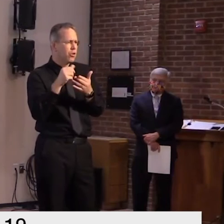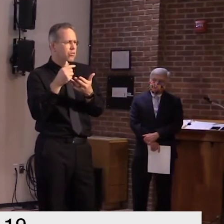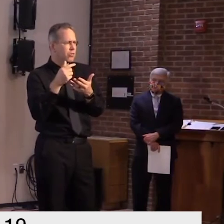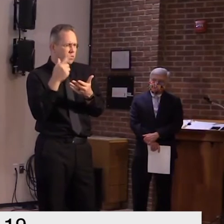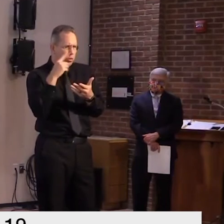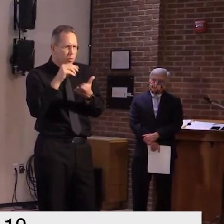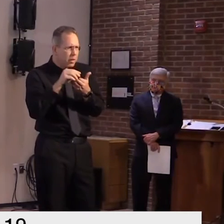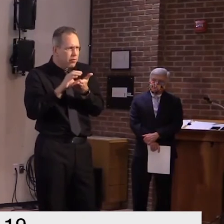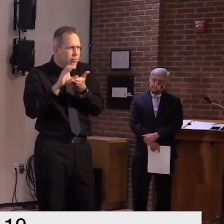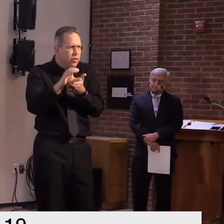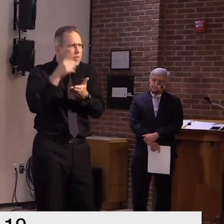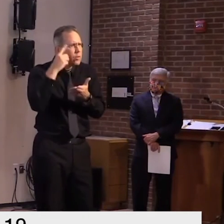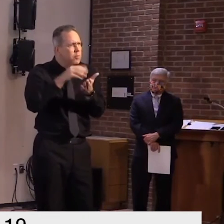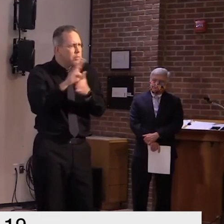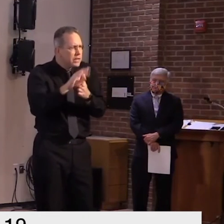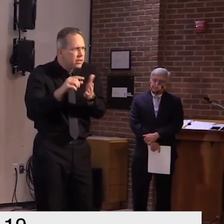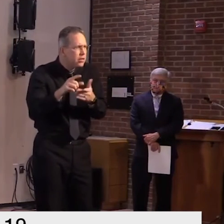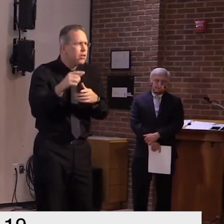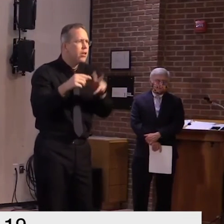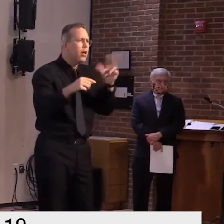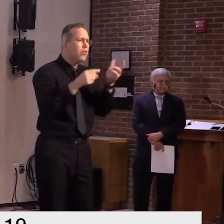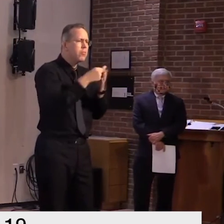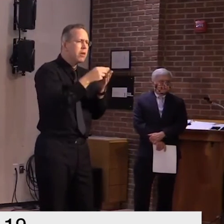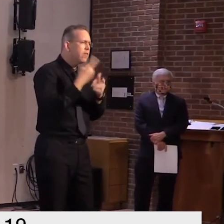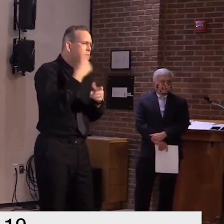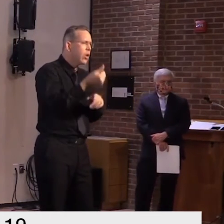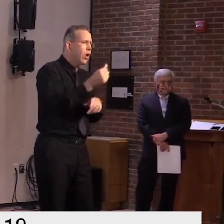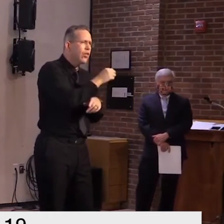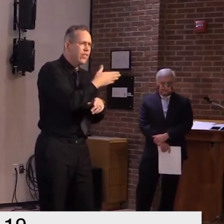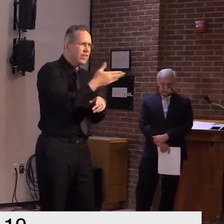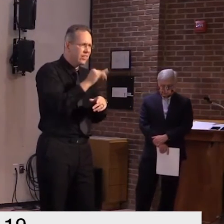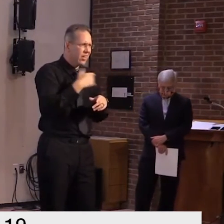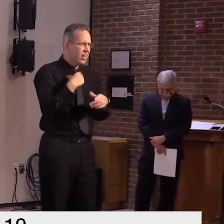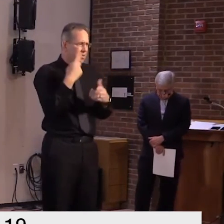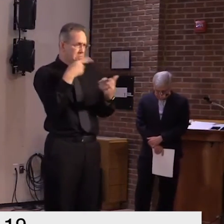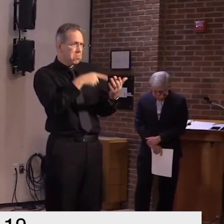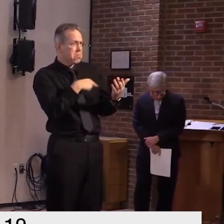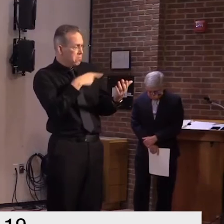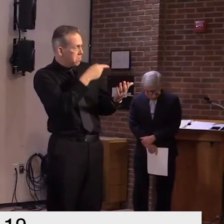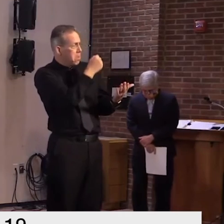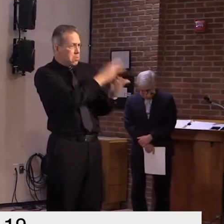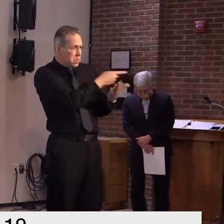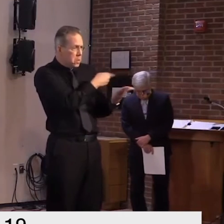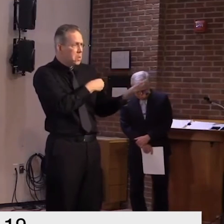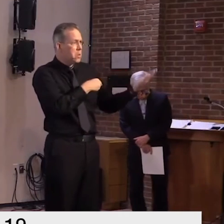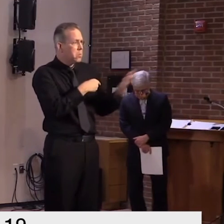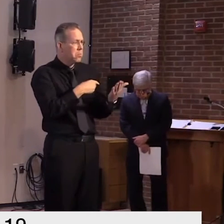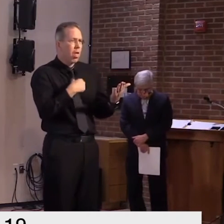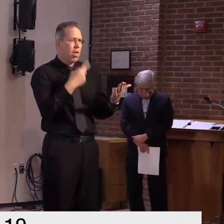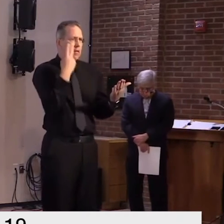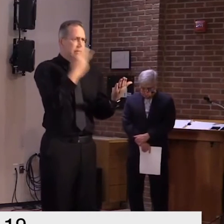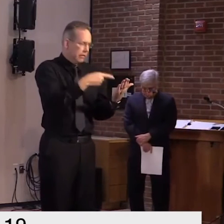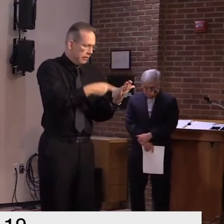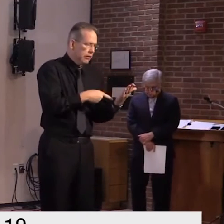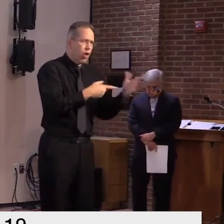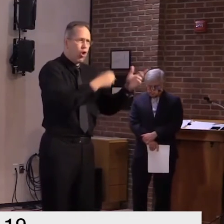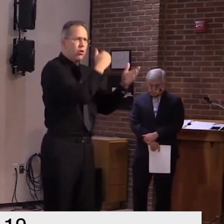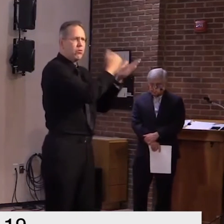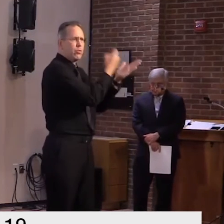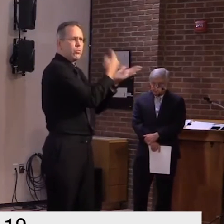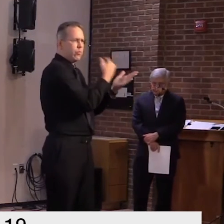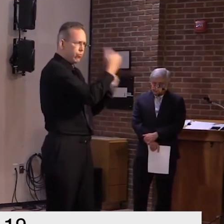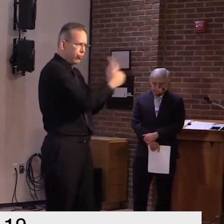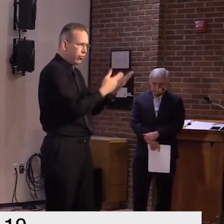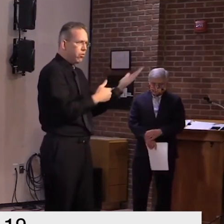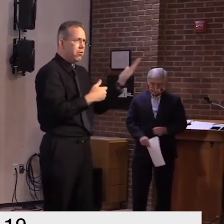haven't seen that yet uh hasn't made it uh over to us uh to to take a look at i would anticipate that we would that